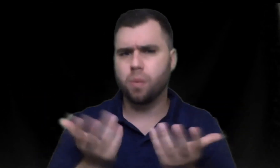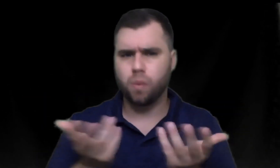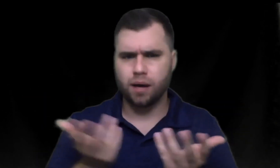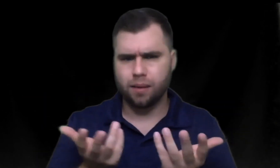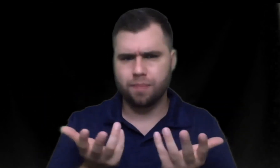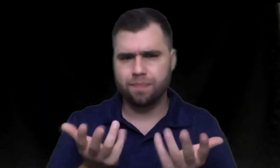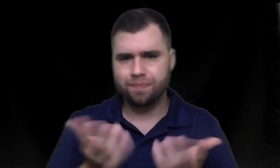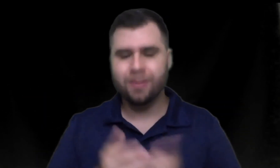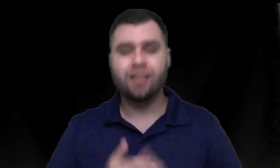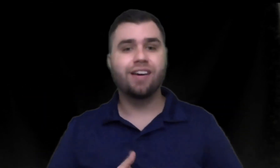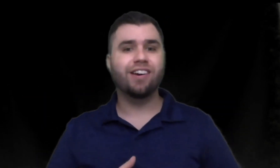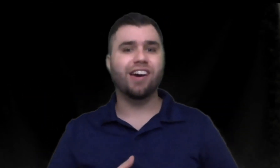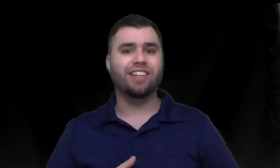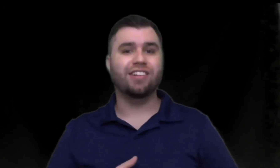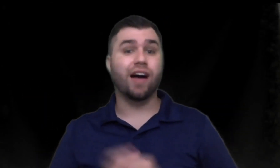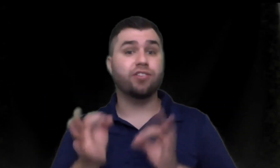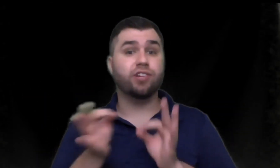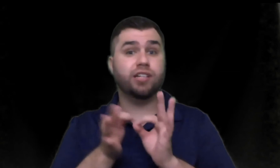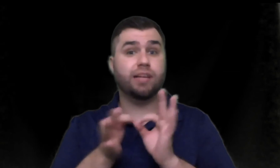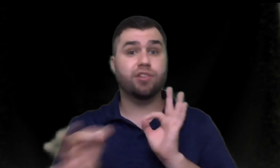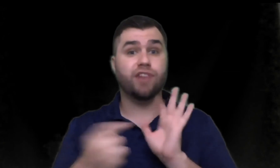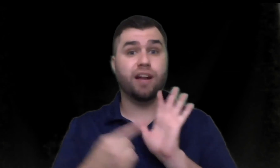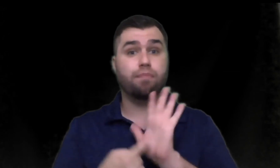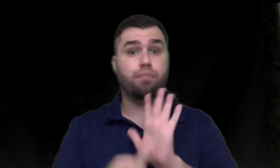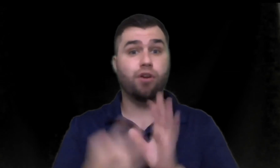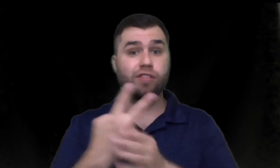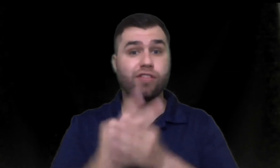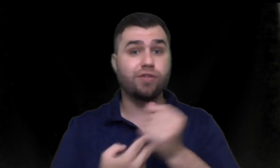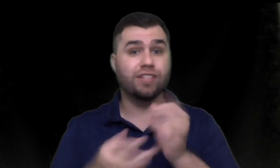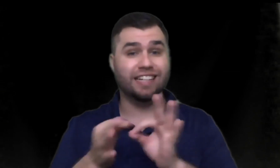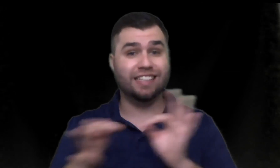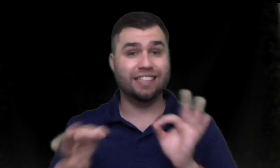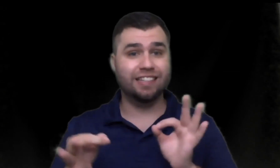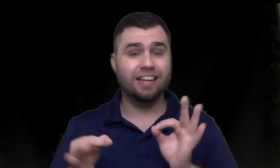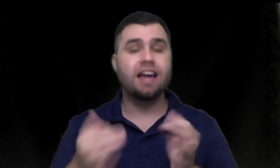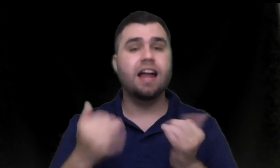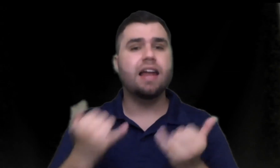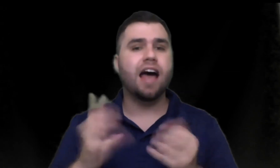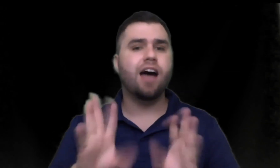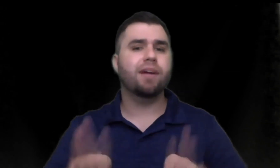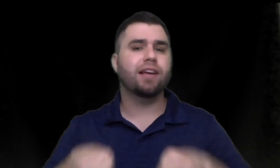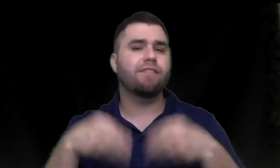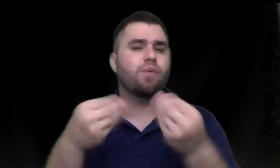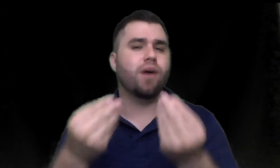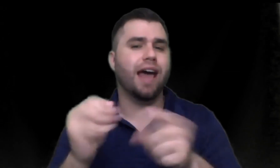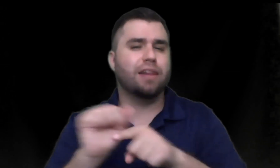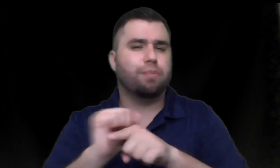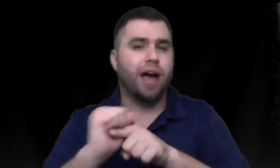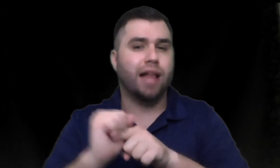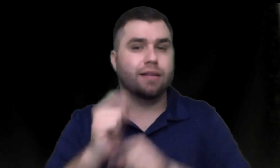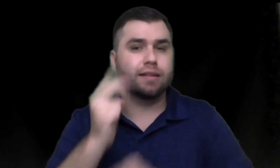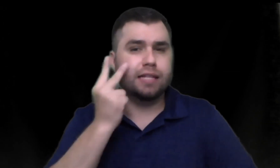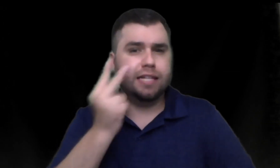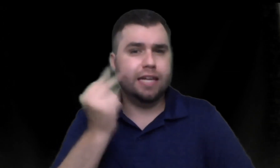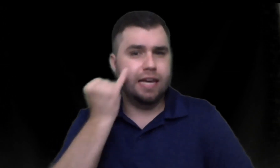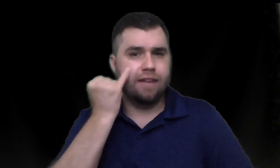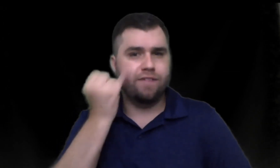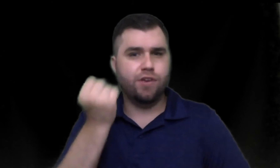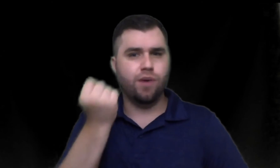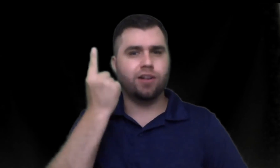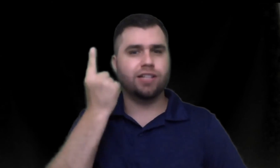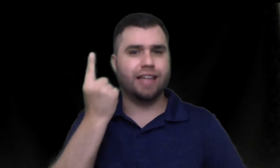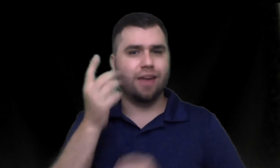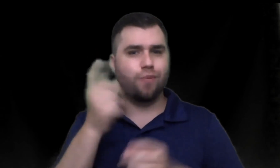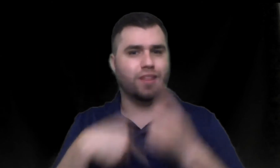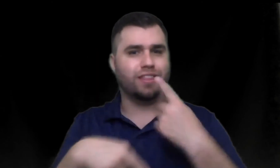here go good so I just demonstrated both of those sentences now I'm going to give you one as a practice to see if